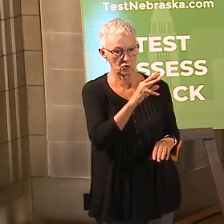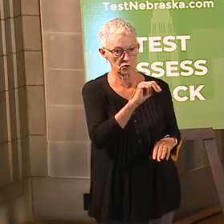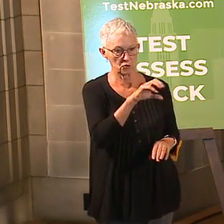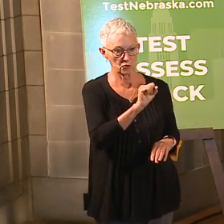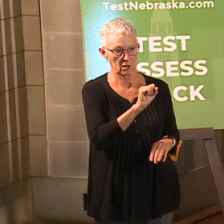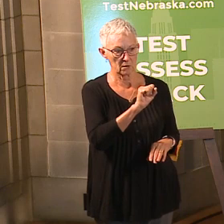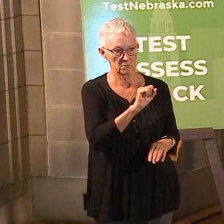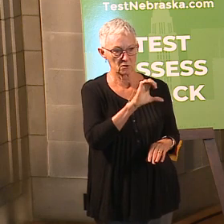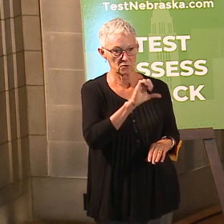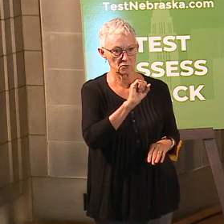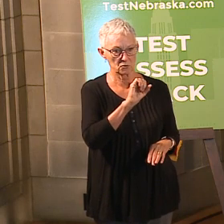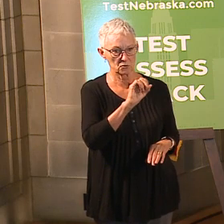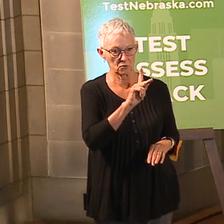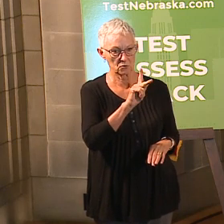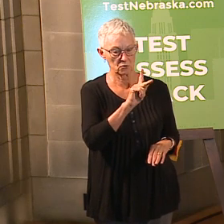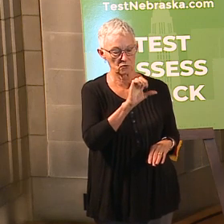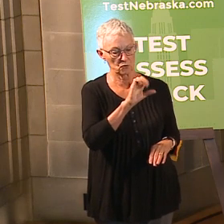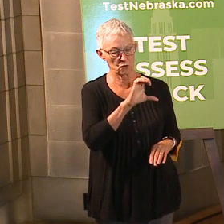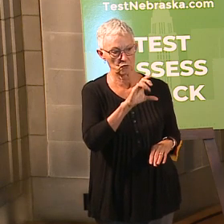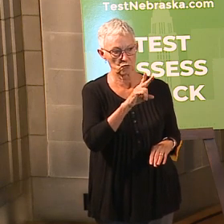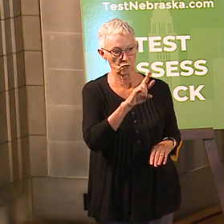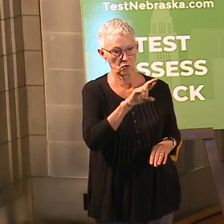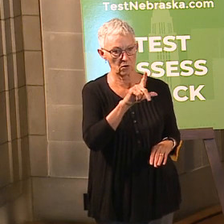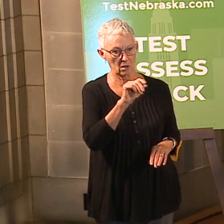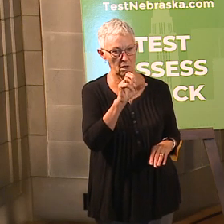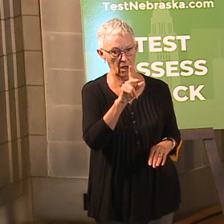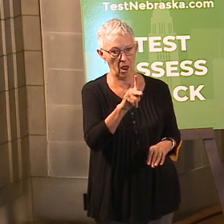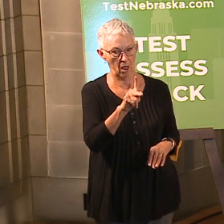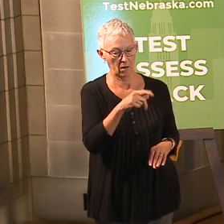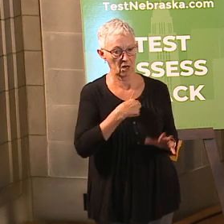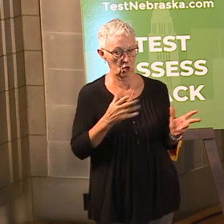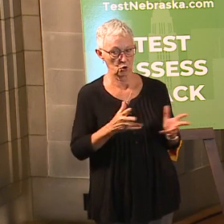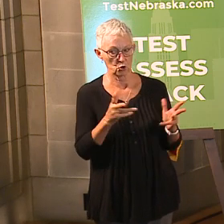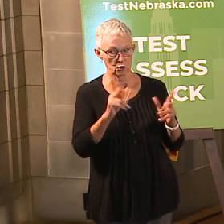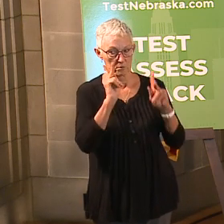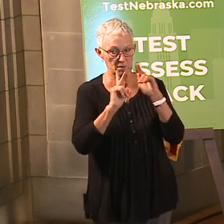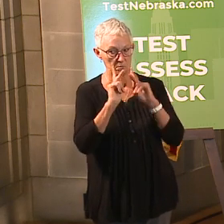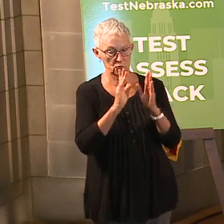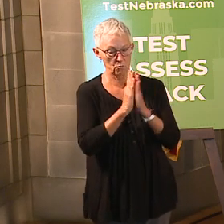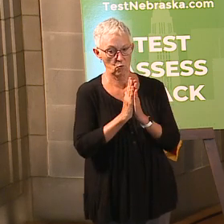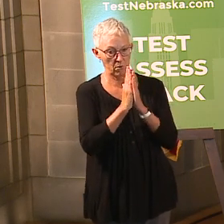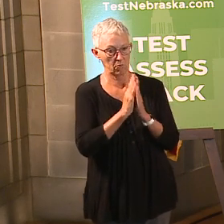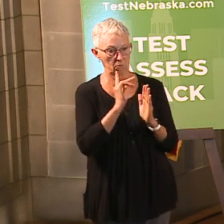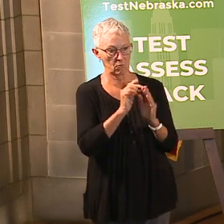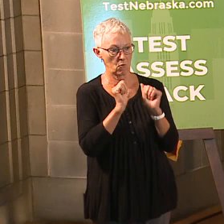for Jake Gardner. I encourage Nebraskans to pray for all the families involved.